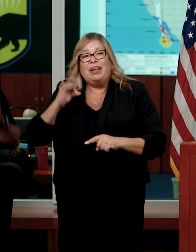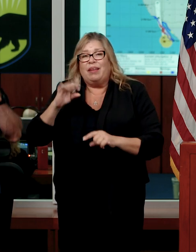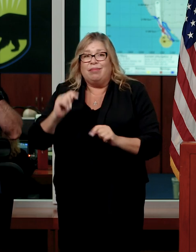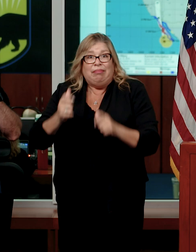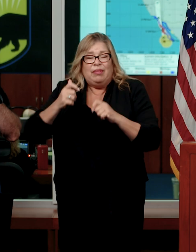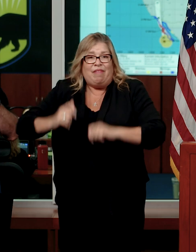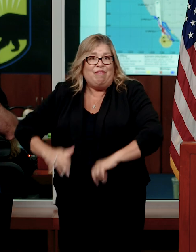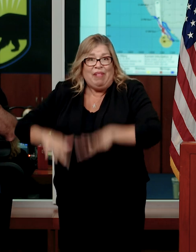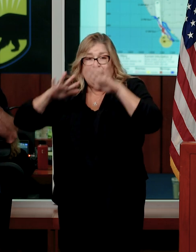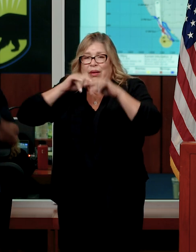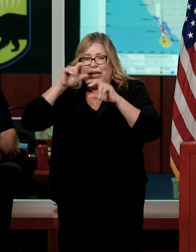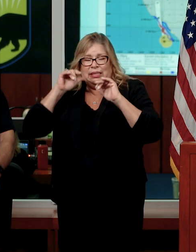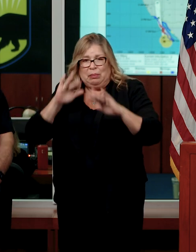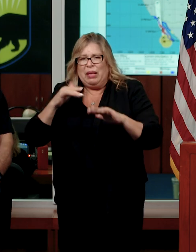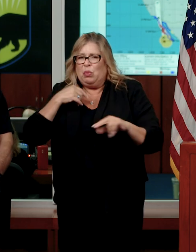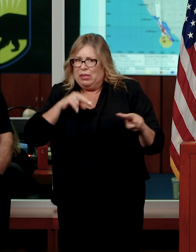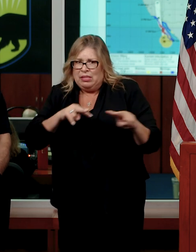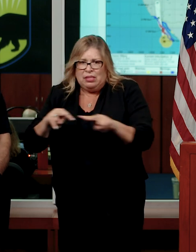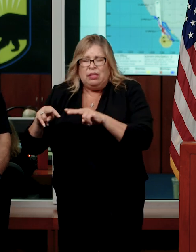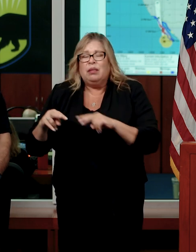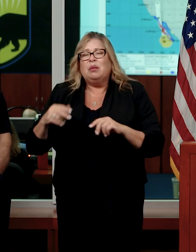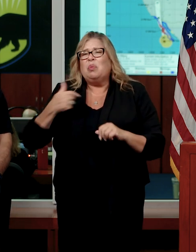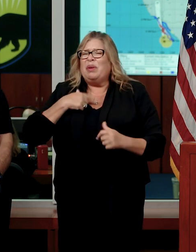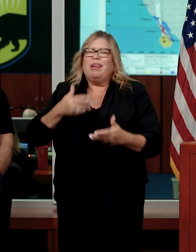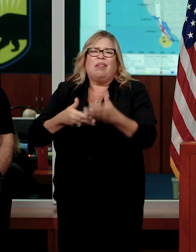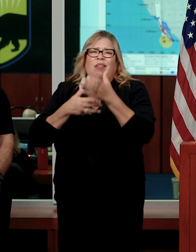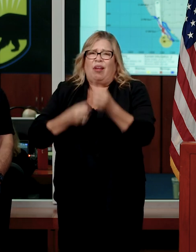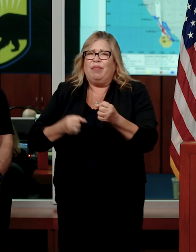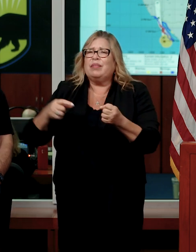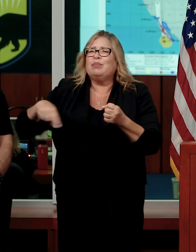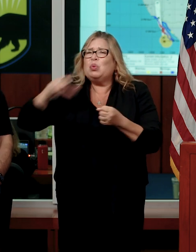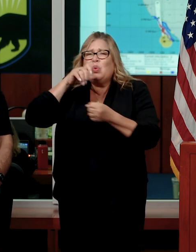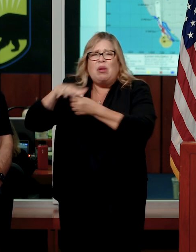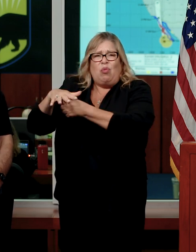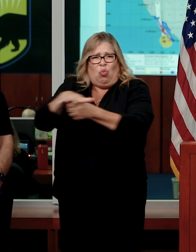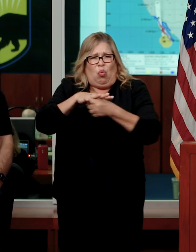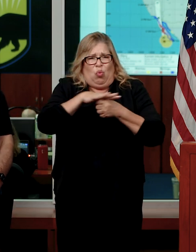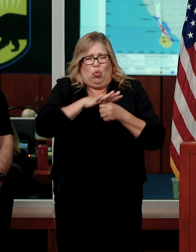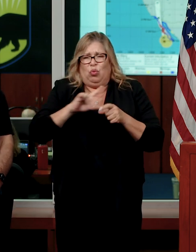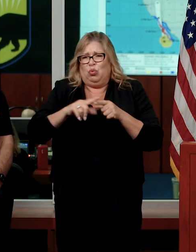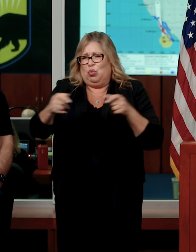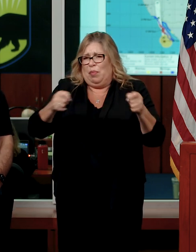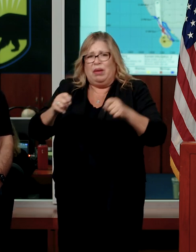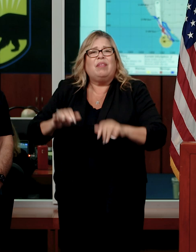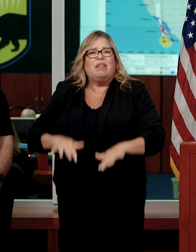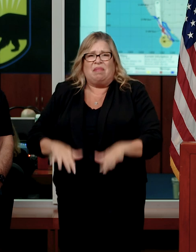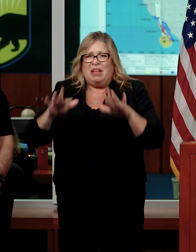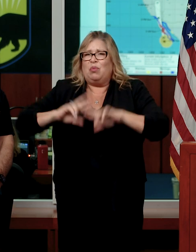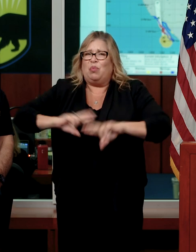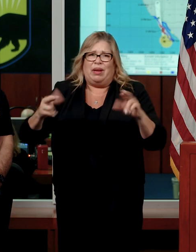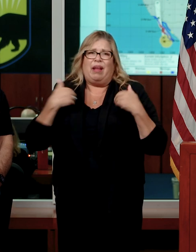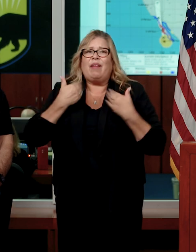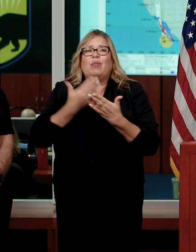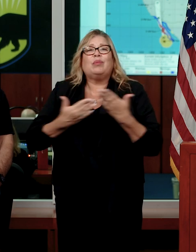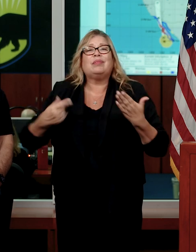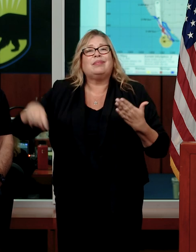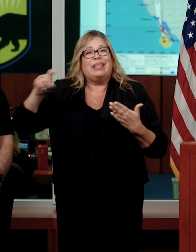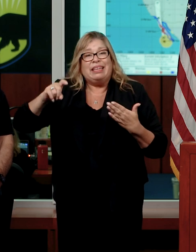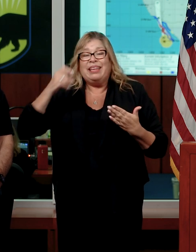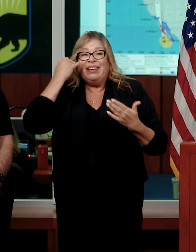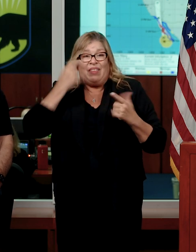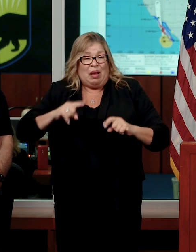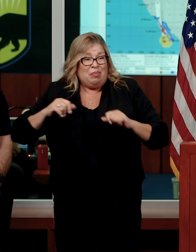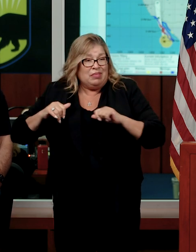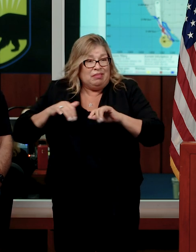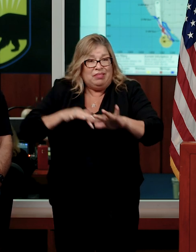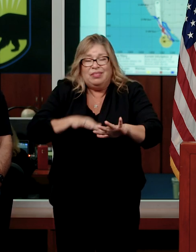we are confident that local flood management agencies and dam operators are ready with the materials they need to clear that out